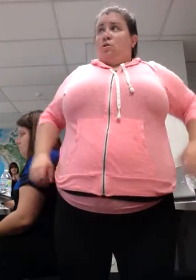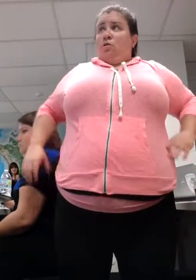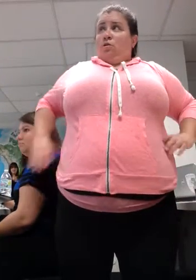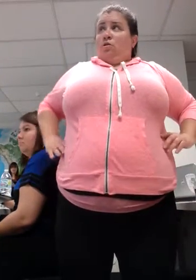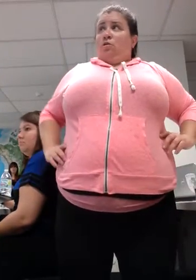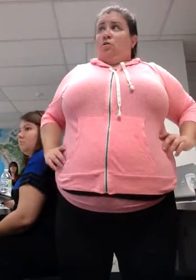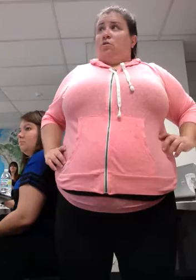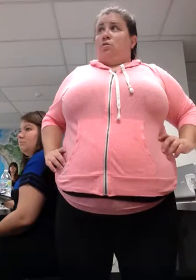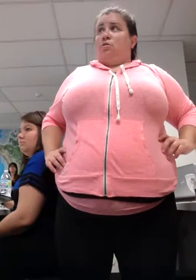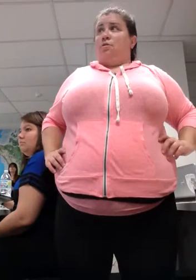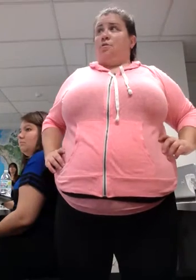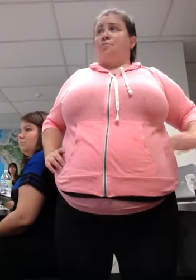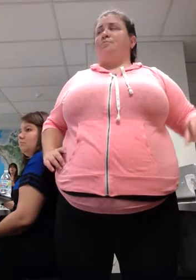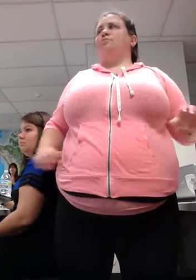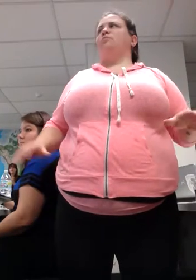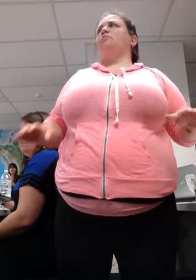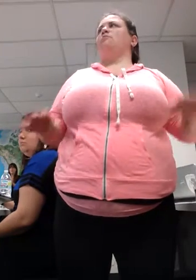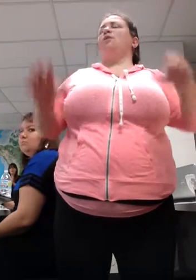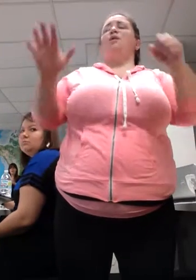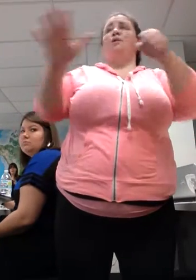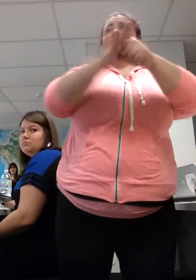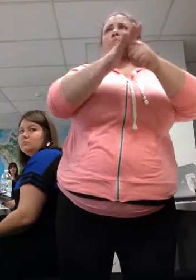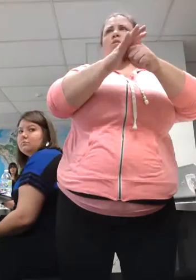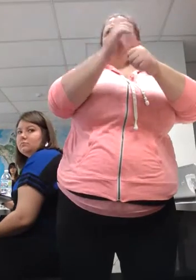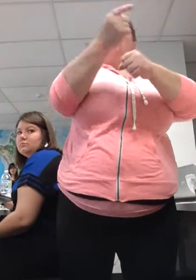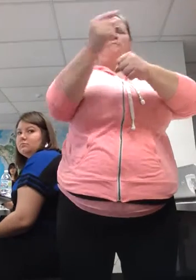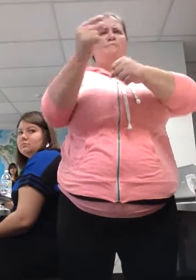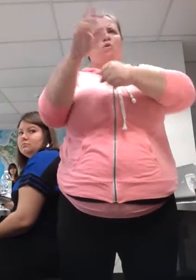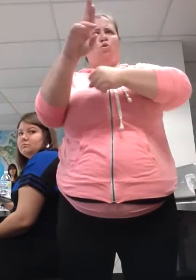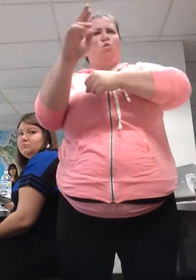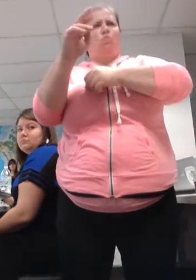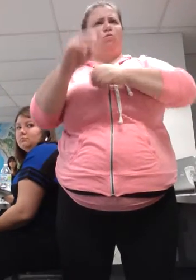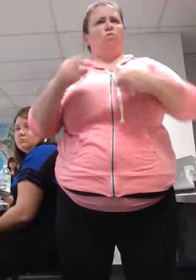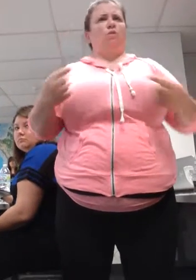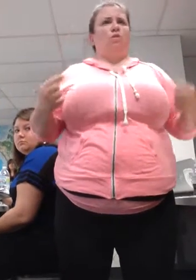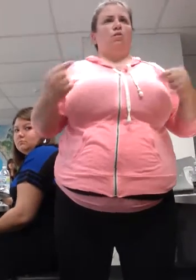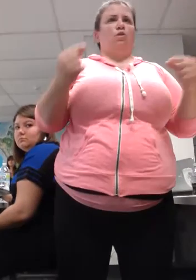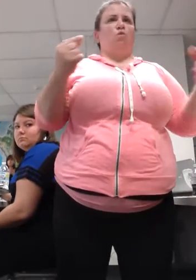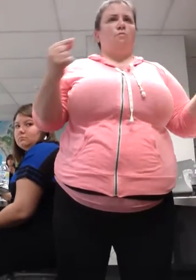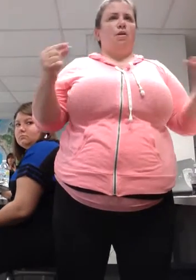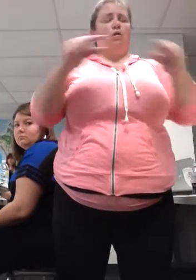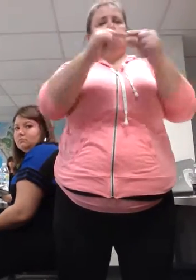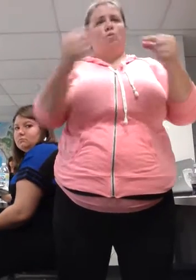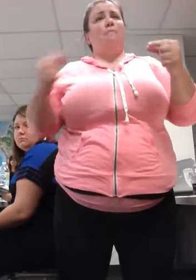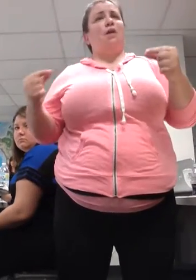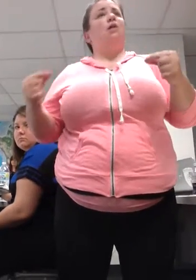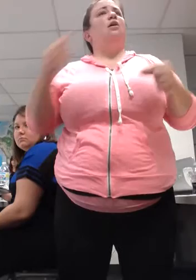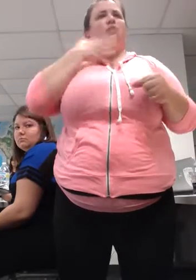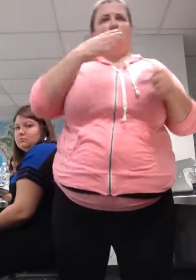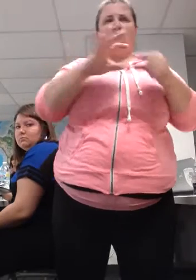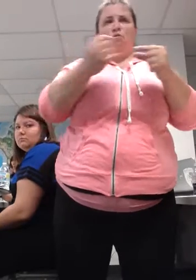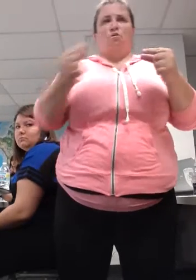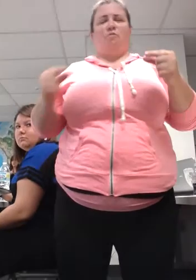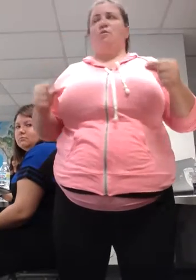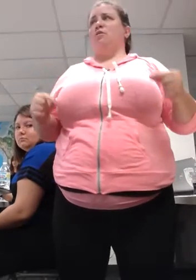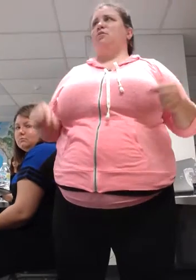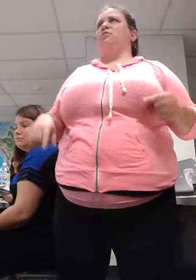Complete grammatically. Some of our deaf consumers are bilingual, very, very well educated in